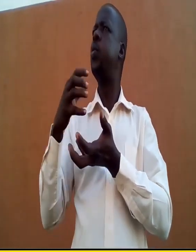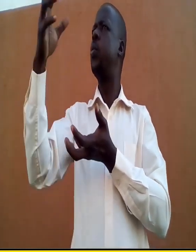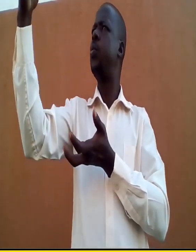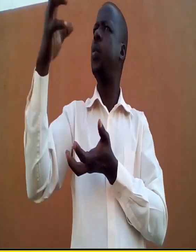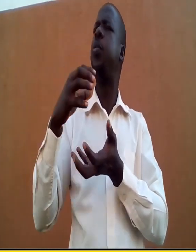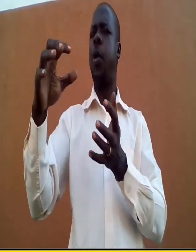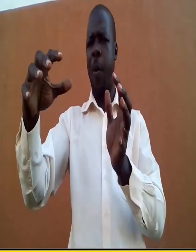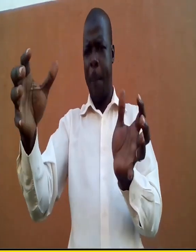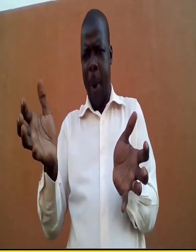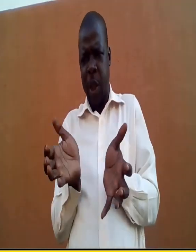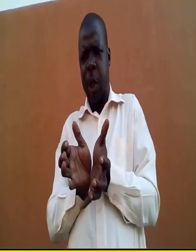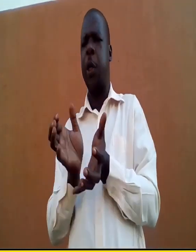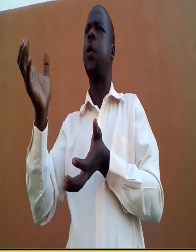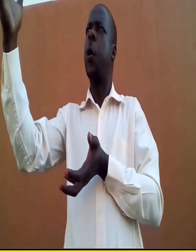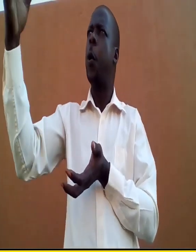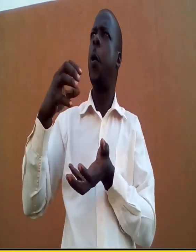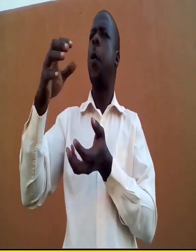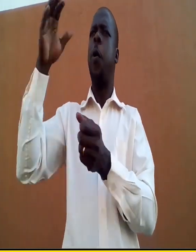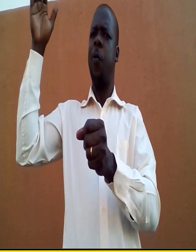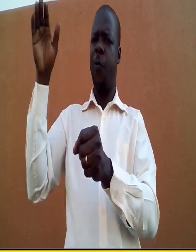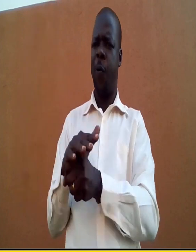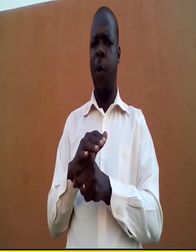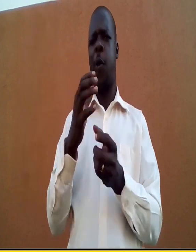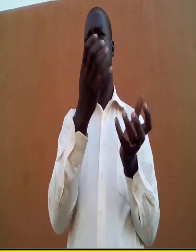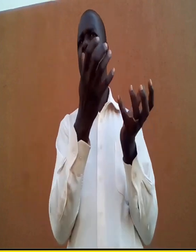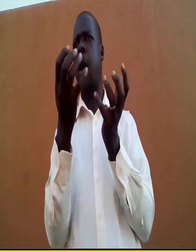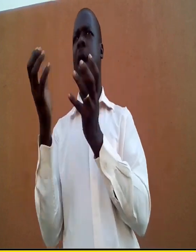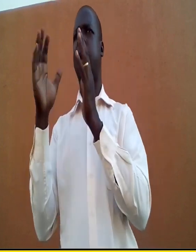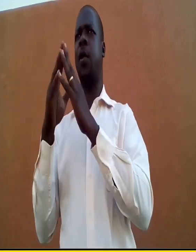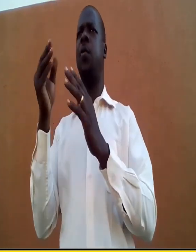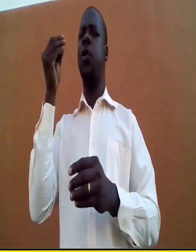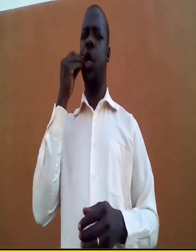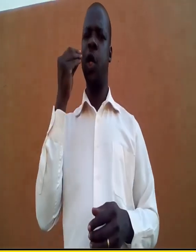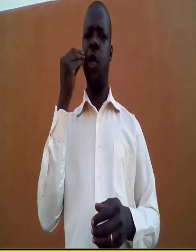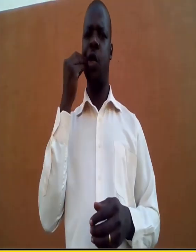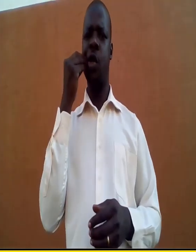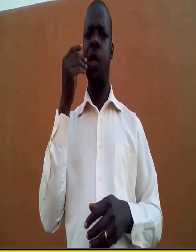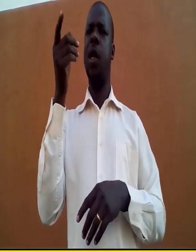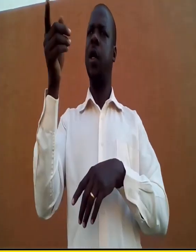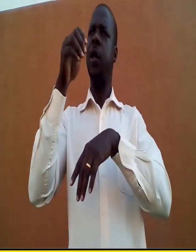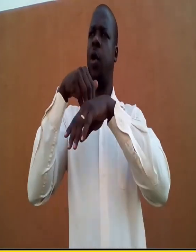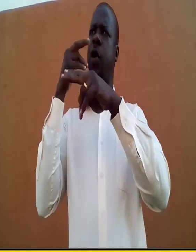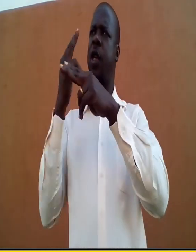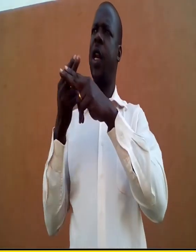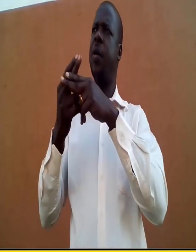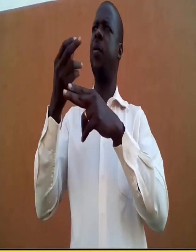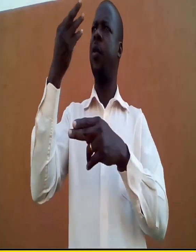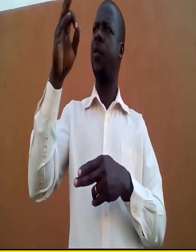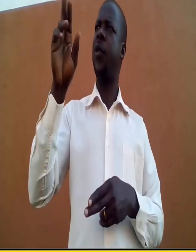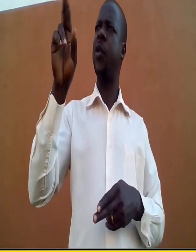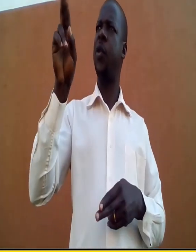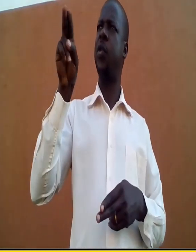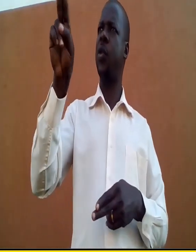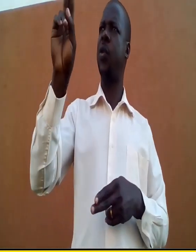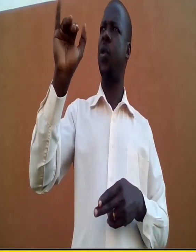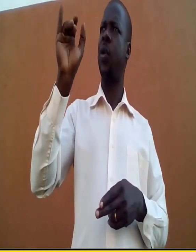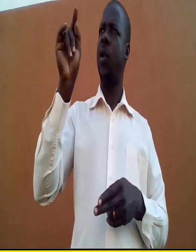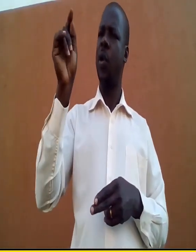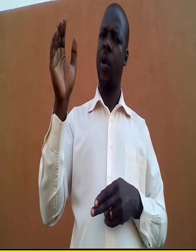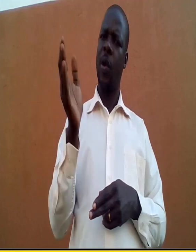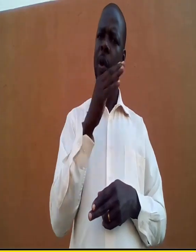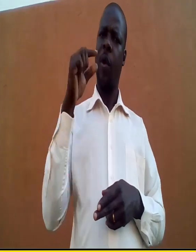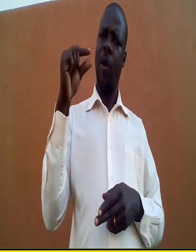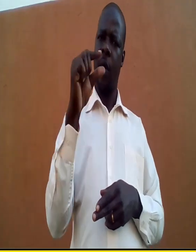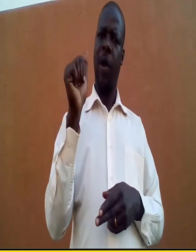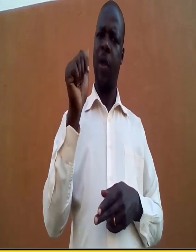collect, collect, collect in their baskets. When they fill the bags, they carry home and eat. And